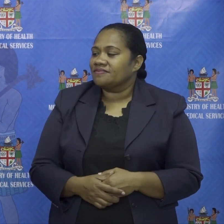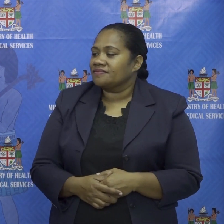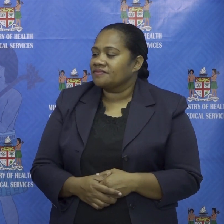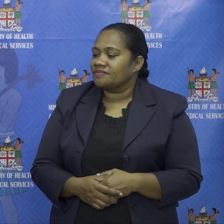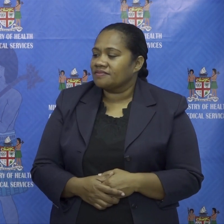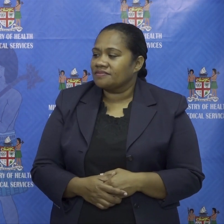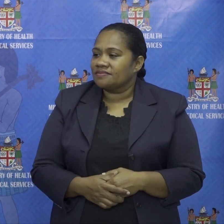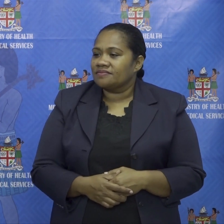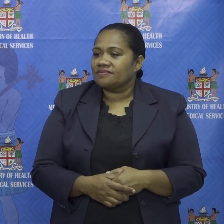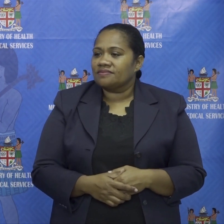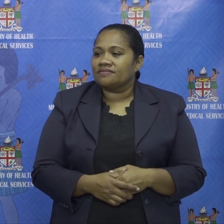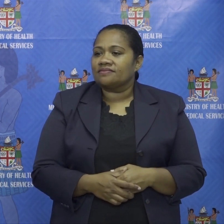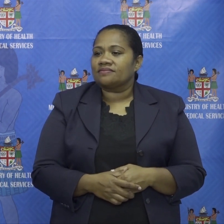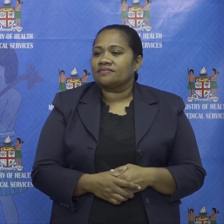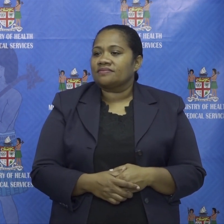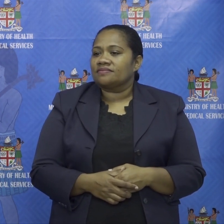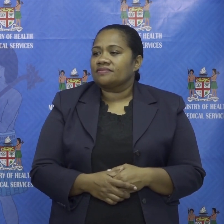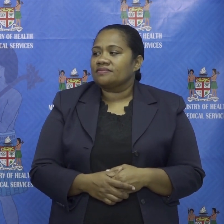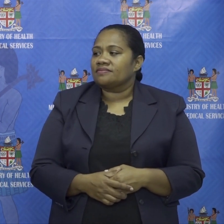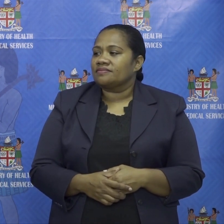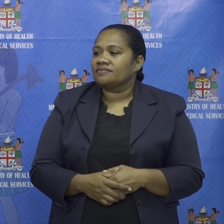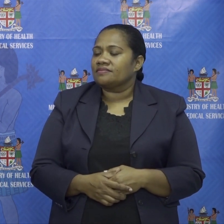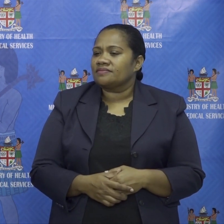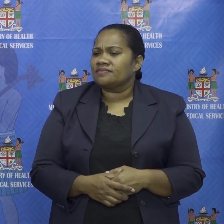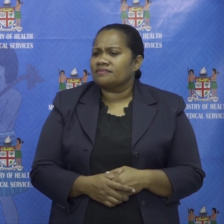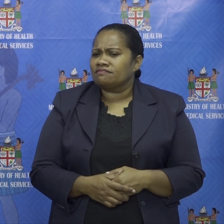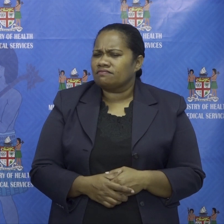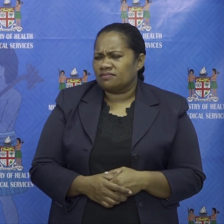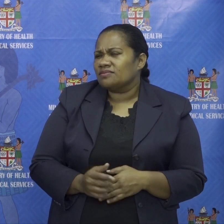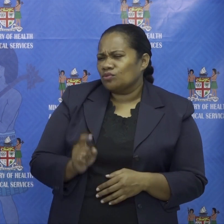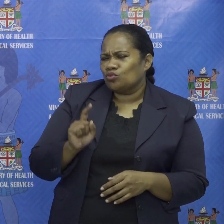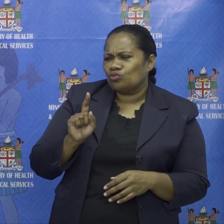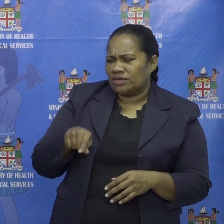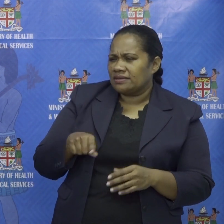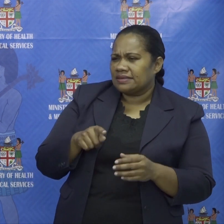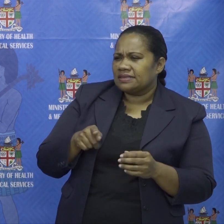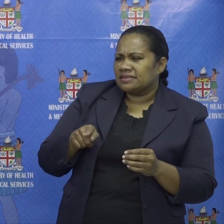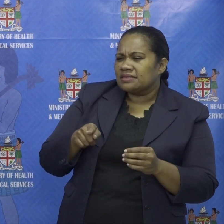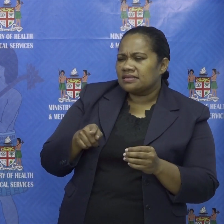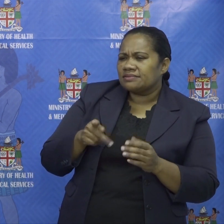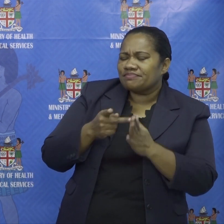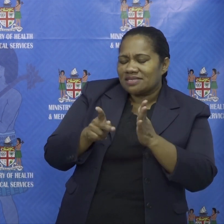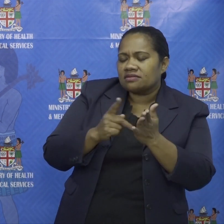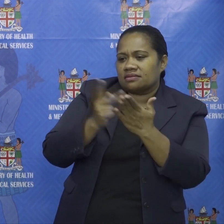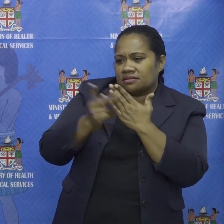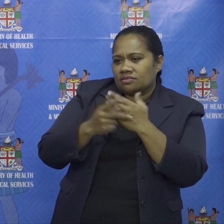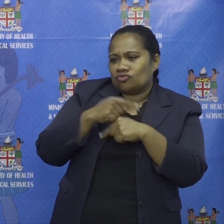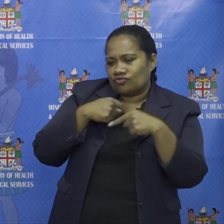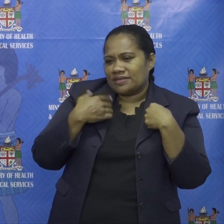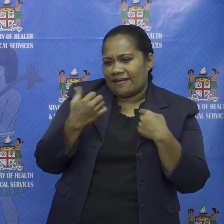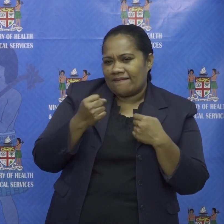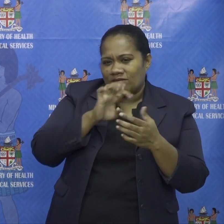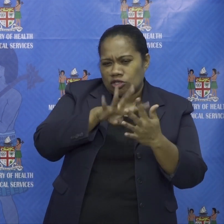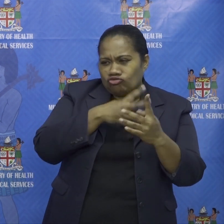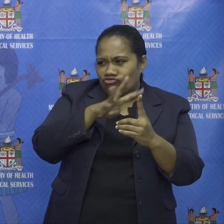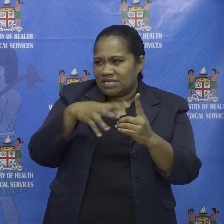we i don't know that's part of the program that we have for screening that we you know that when we go screening we we have